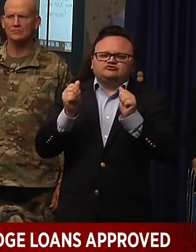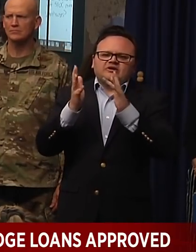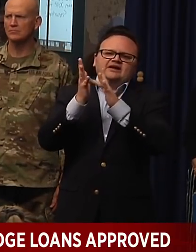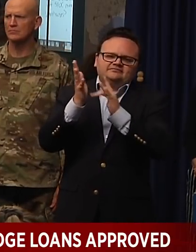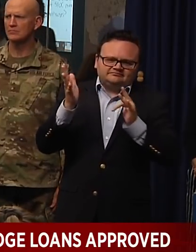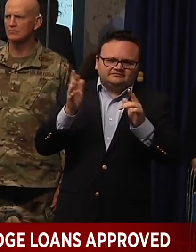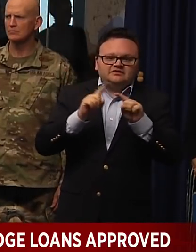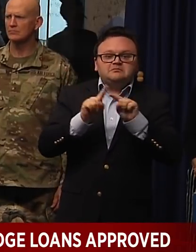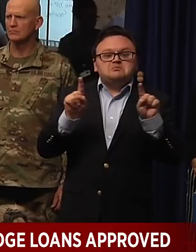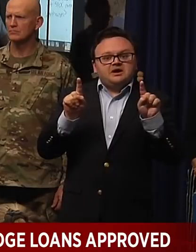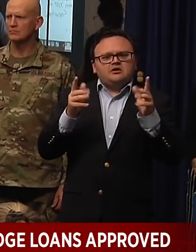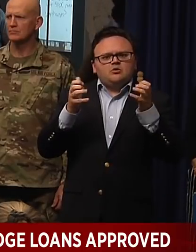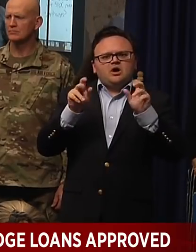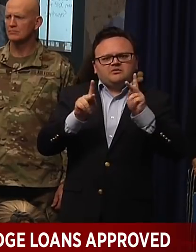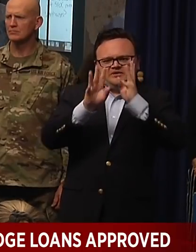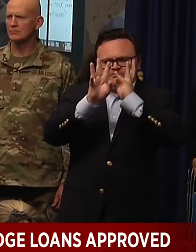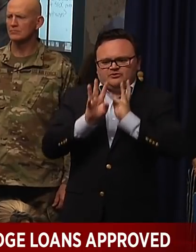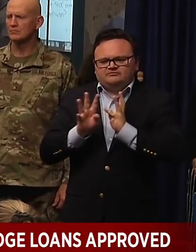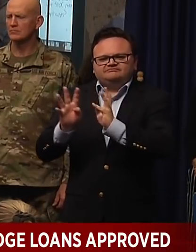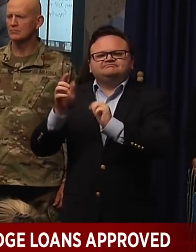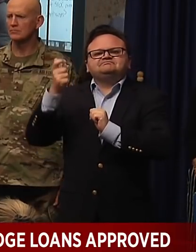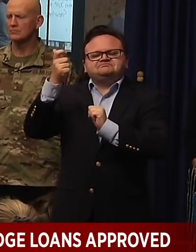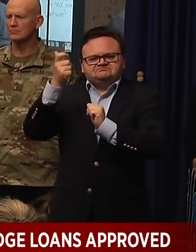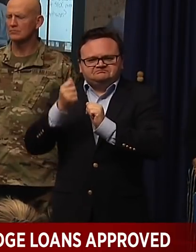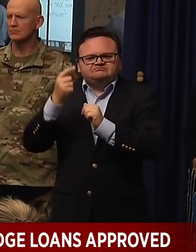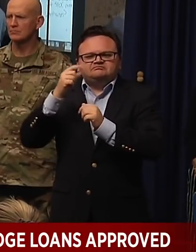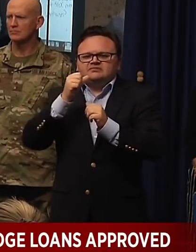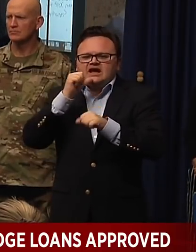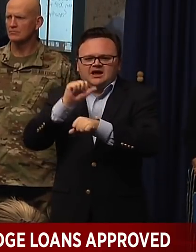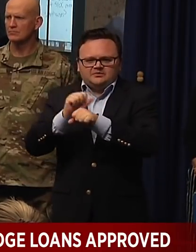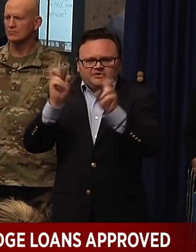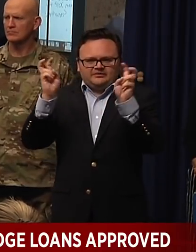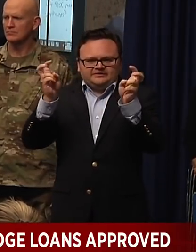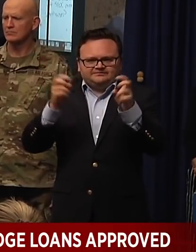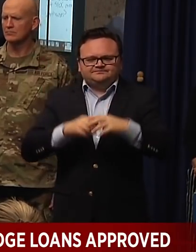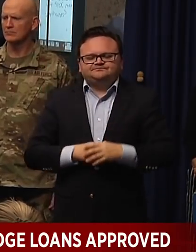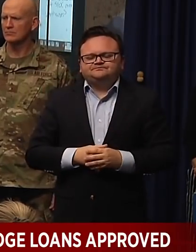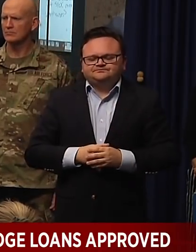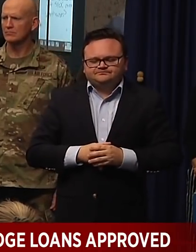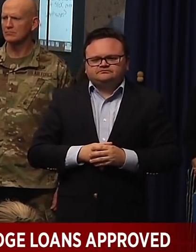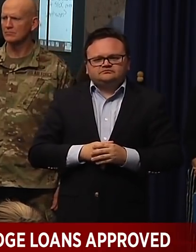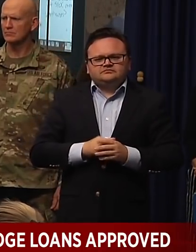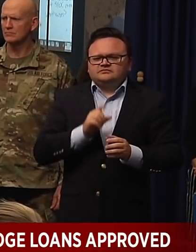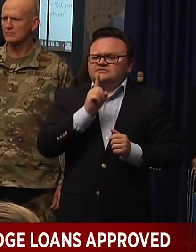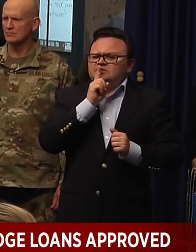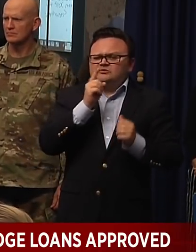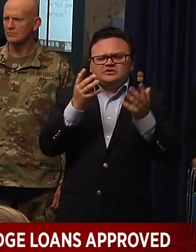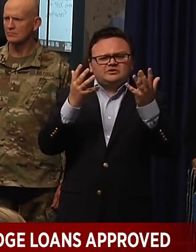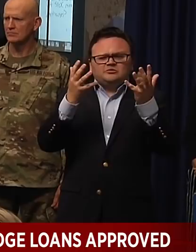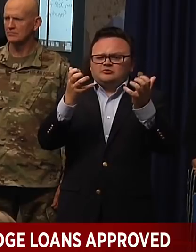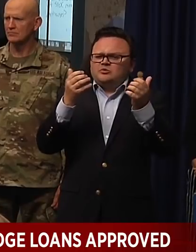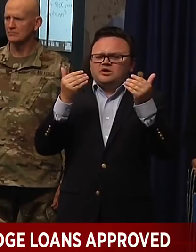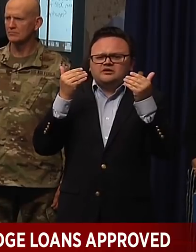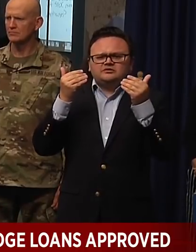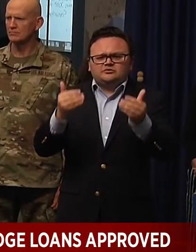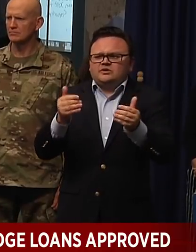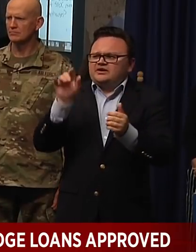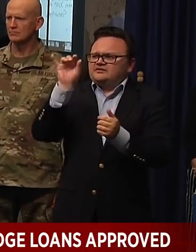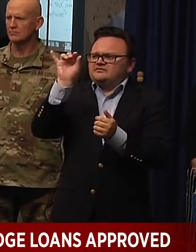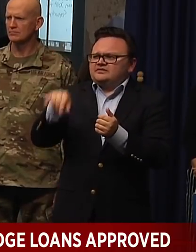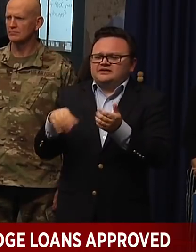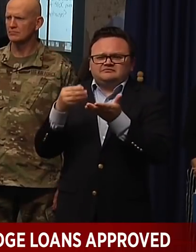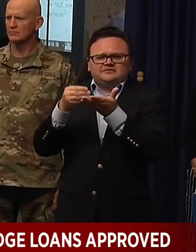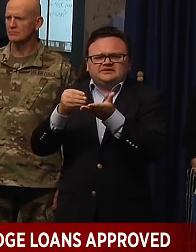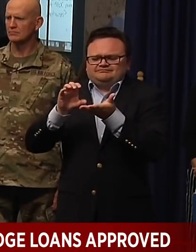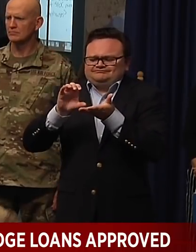requirements, which I think generally are a great idea and I'm supportive of in this environment, you know, we'd rather just get the relief to people. So we're going to be waiving that as